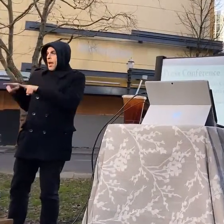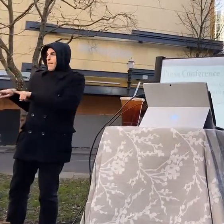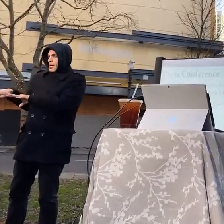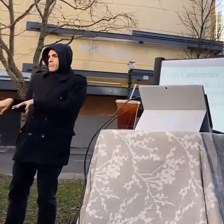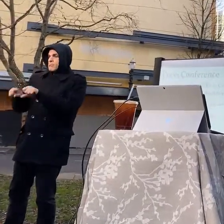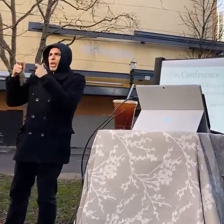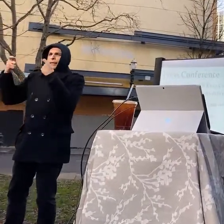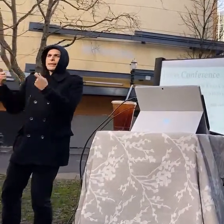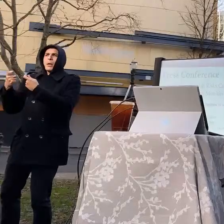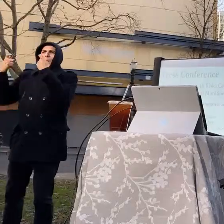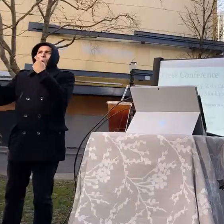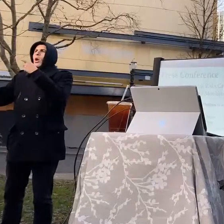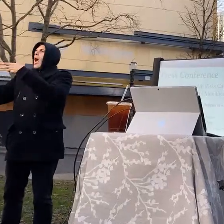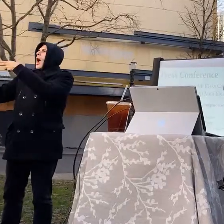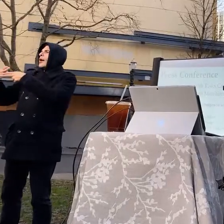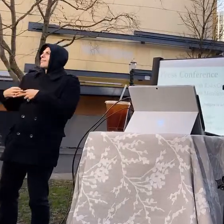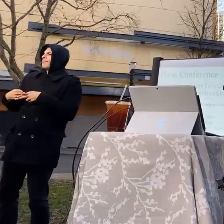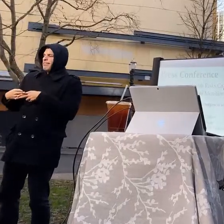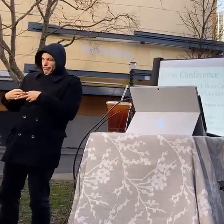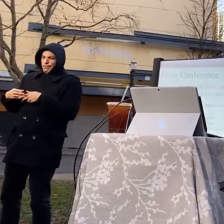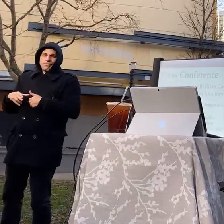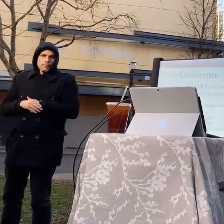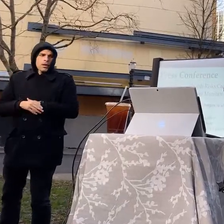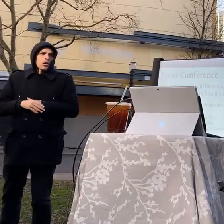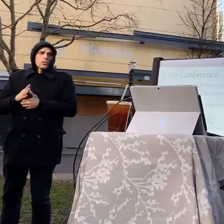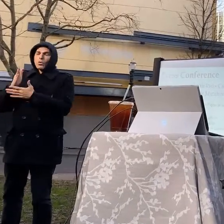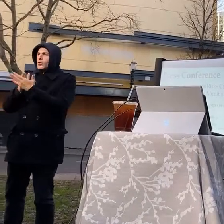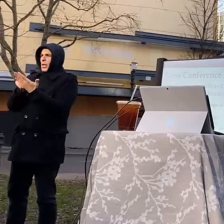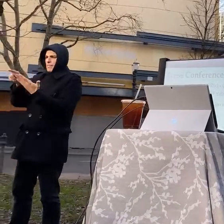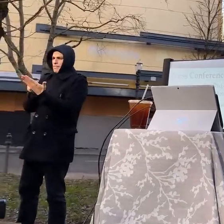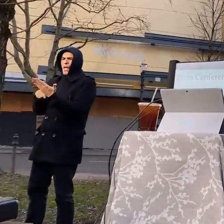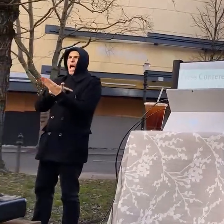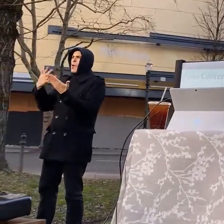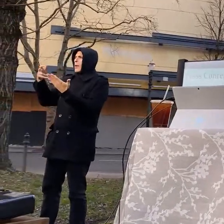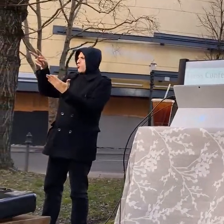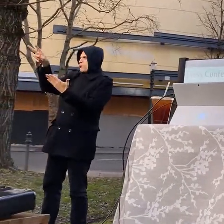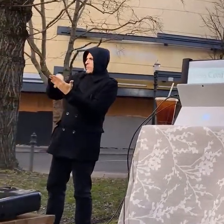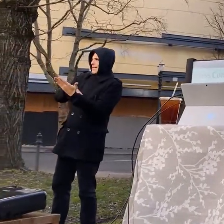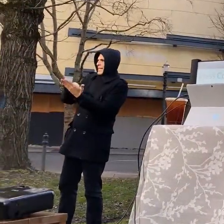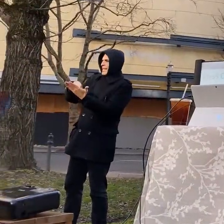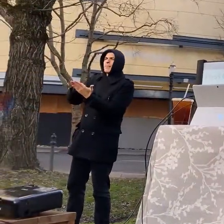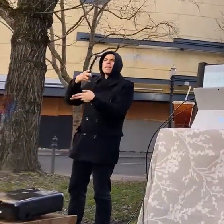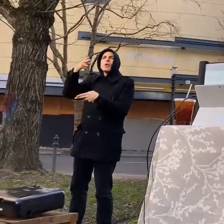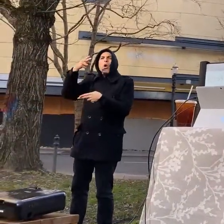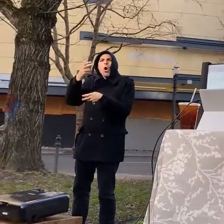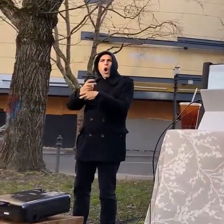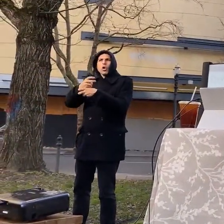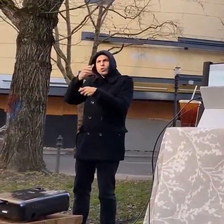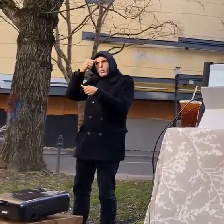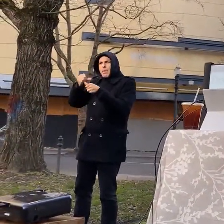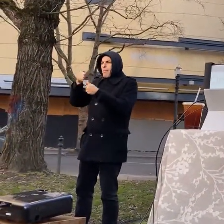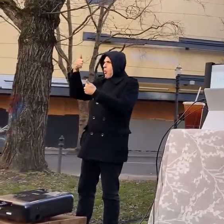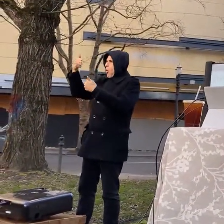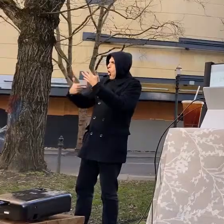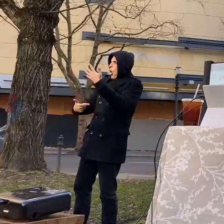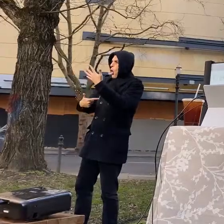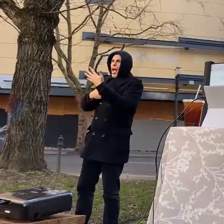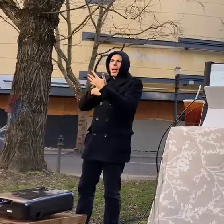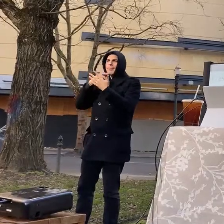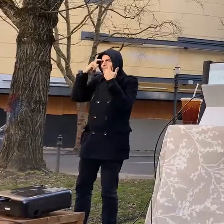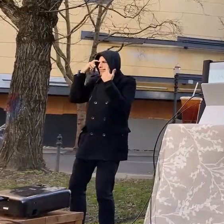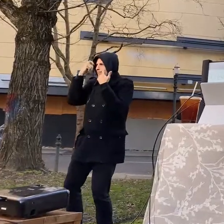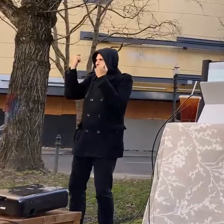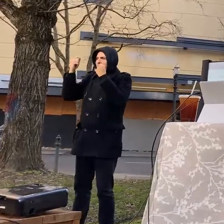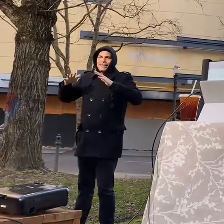washington washington and idaho a lot of people don't actually know that part the nine federally recognized